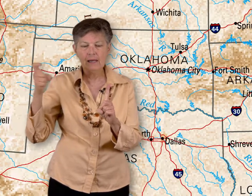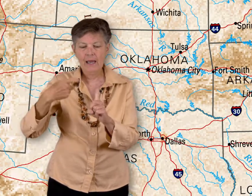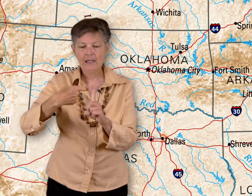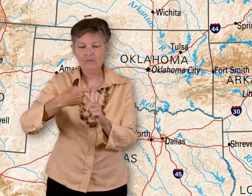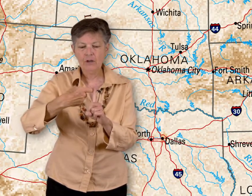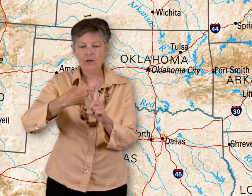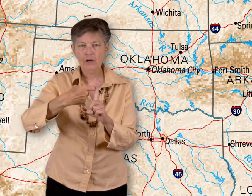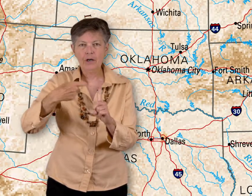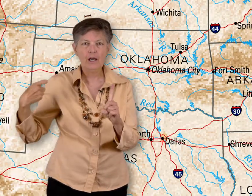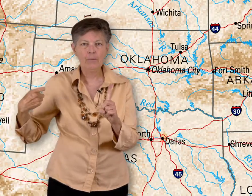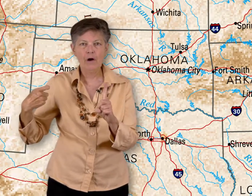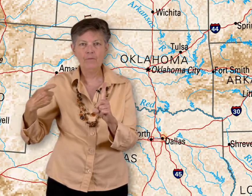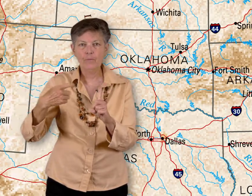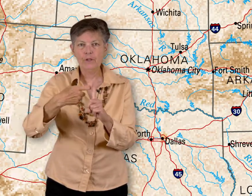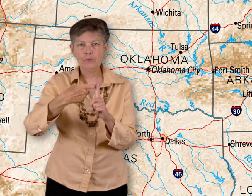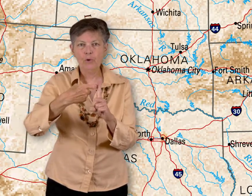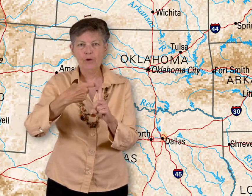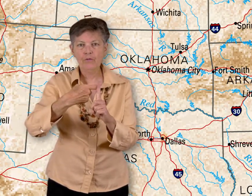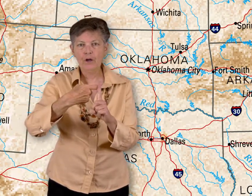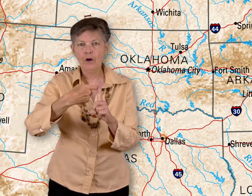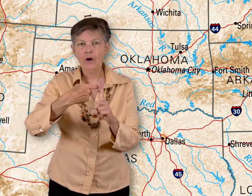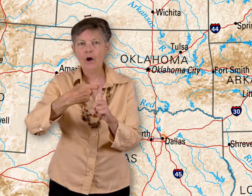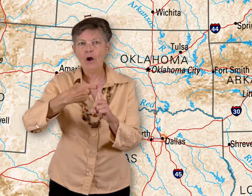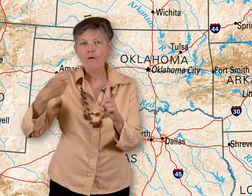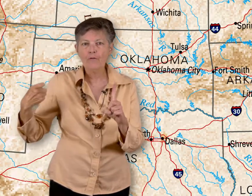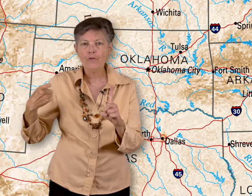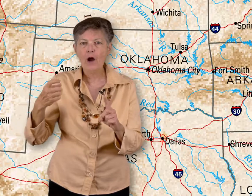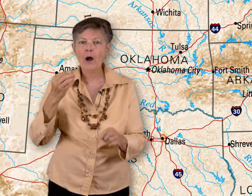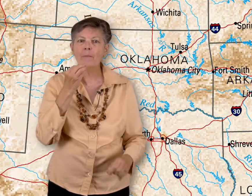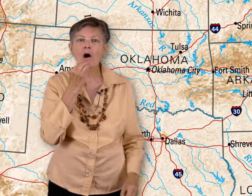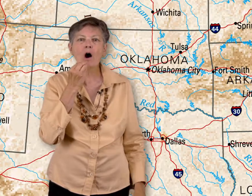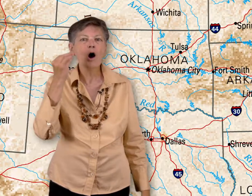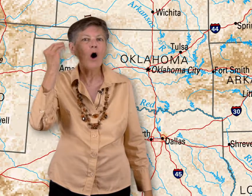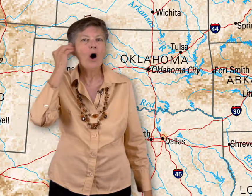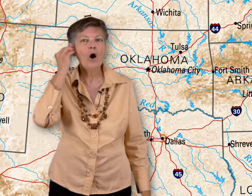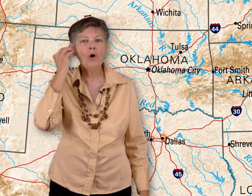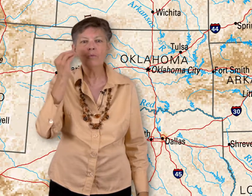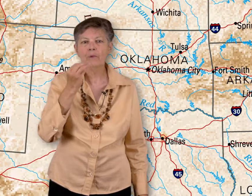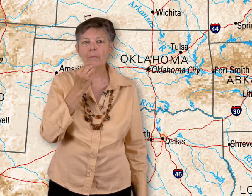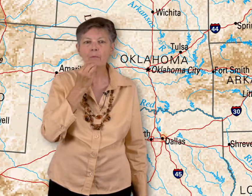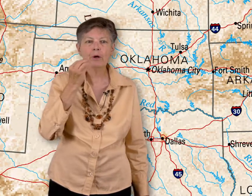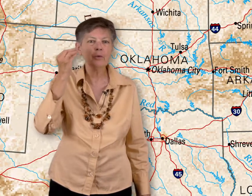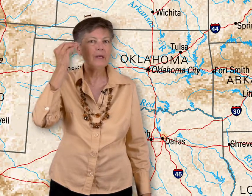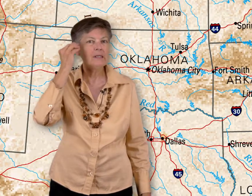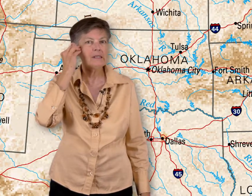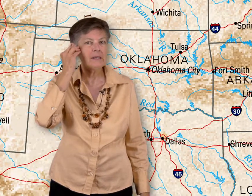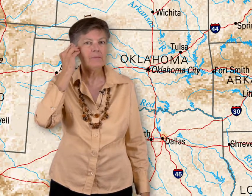an X finger. You're going to come off with this pointer finger. From home. Now remember where you eat and sleep.